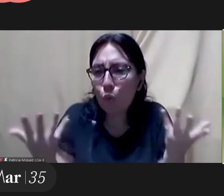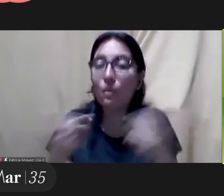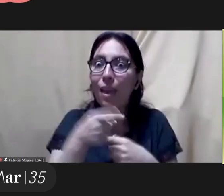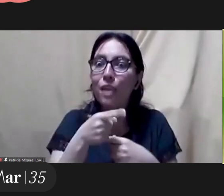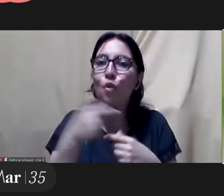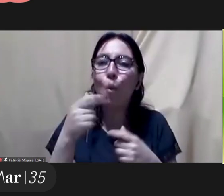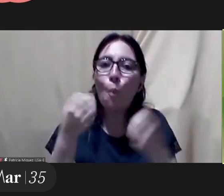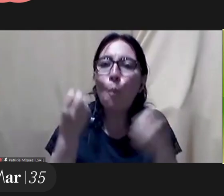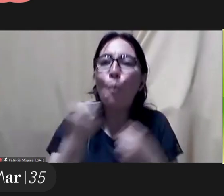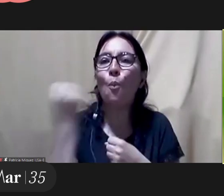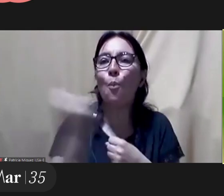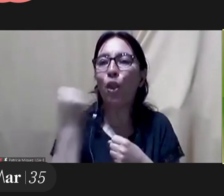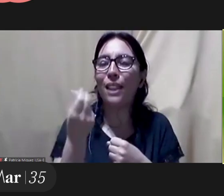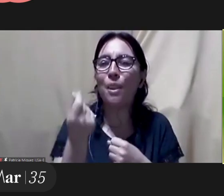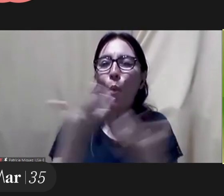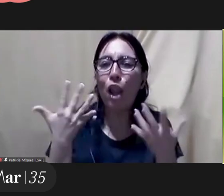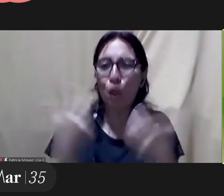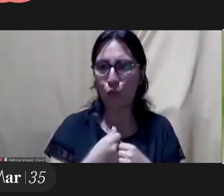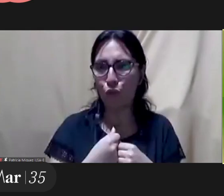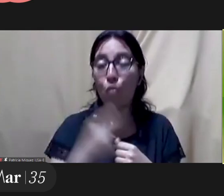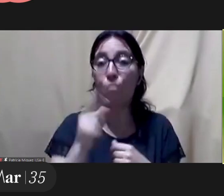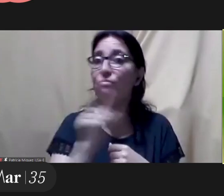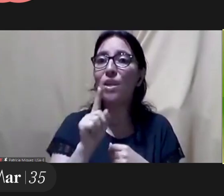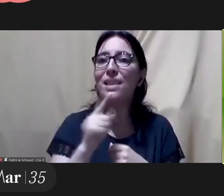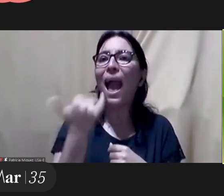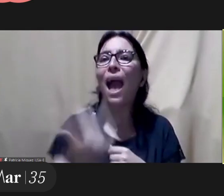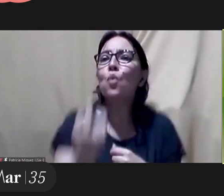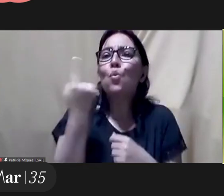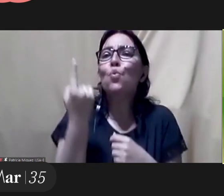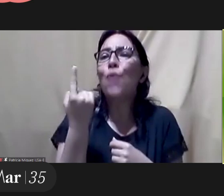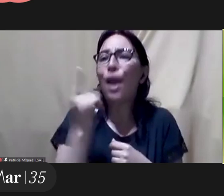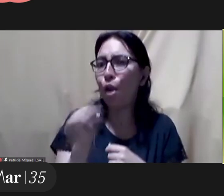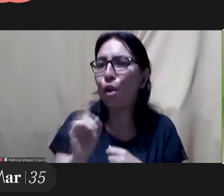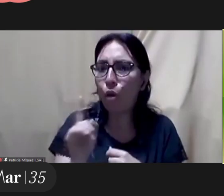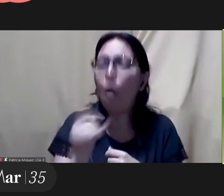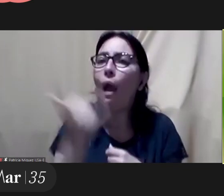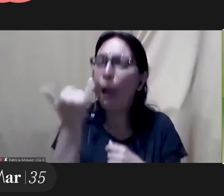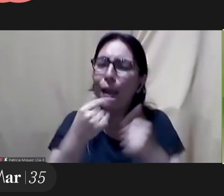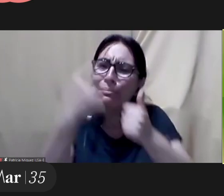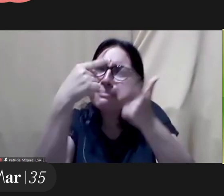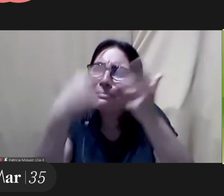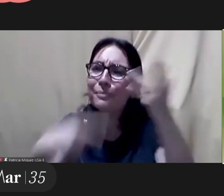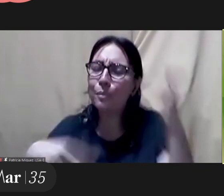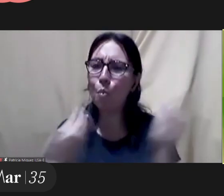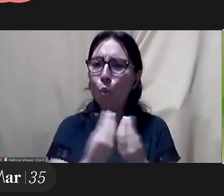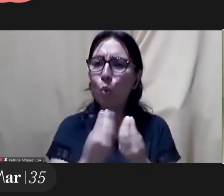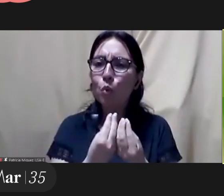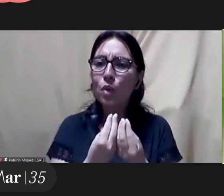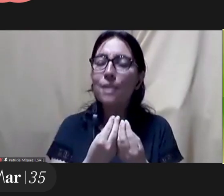that is the challenge. Not to have just one, but in all the possible